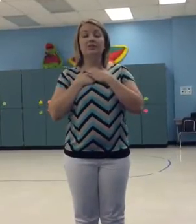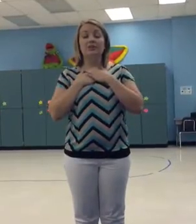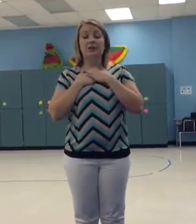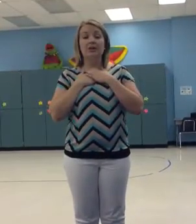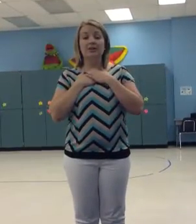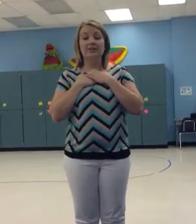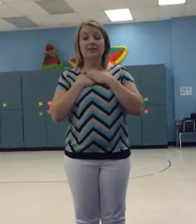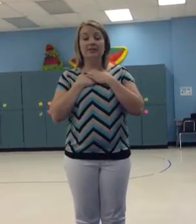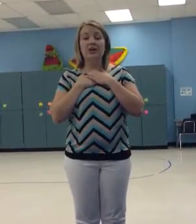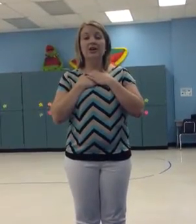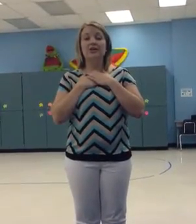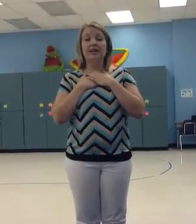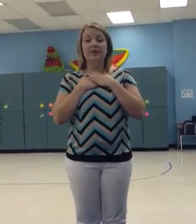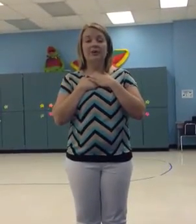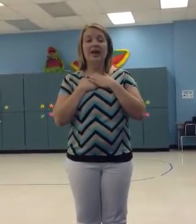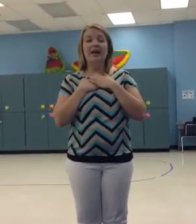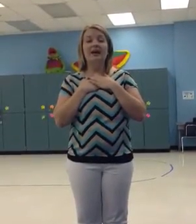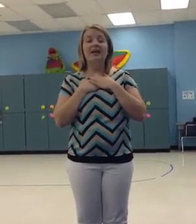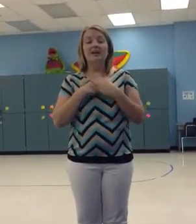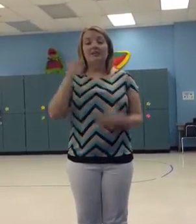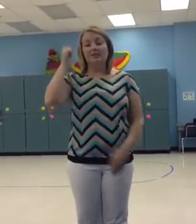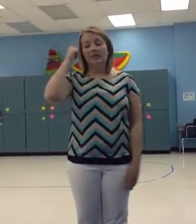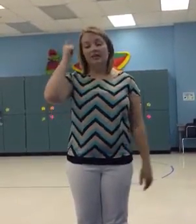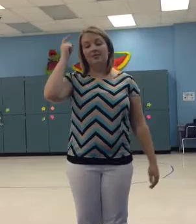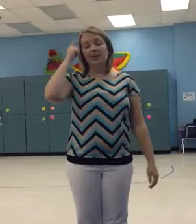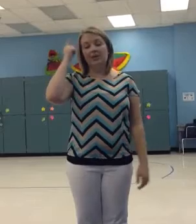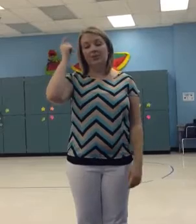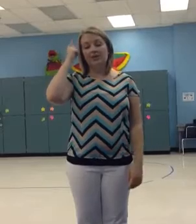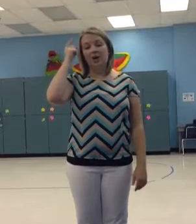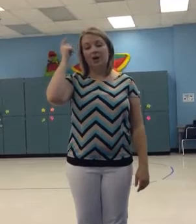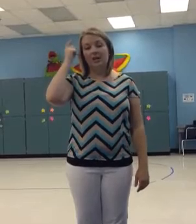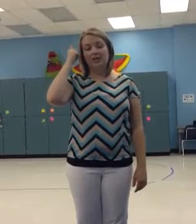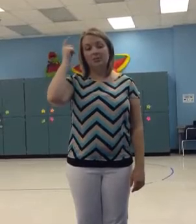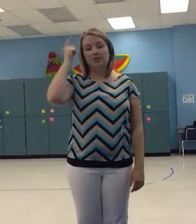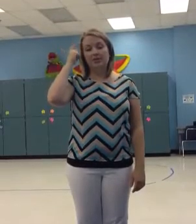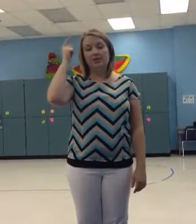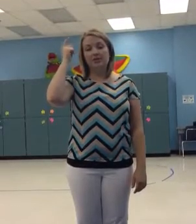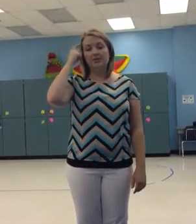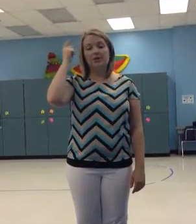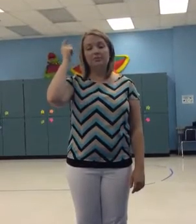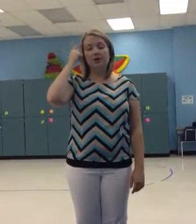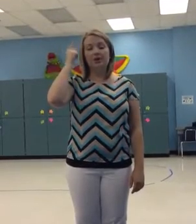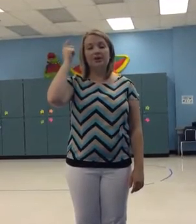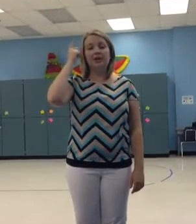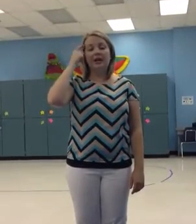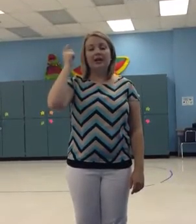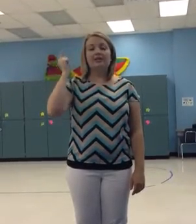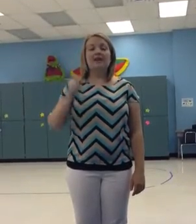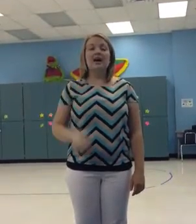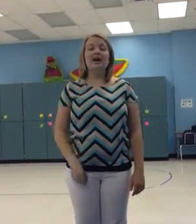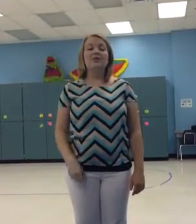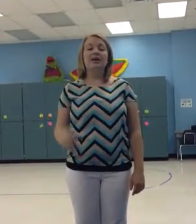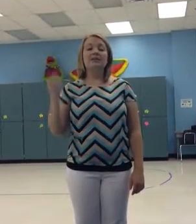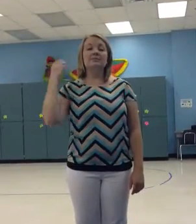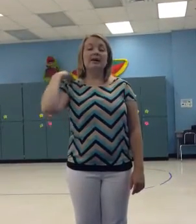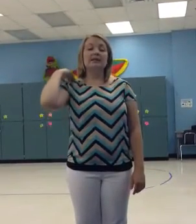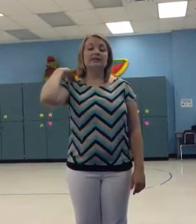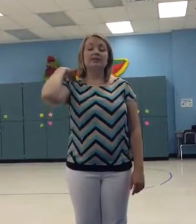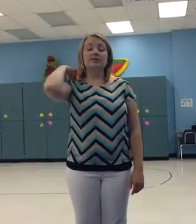learn, it's the only way To come in with knowledge but thirst for more It's how we expect to